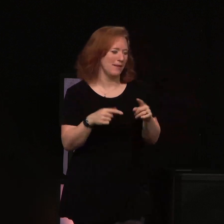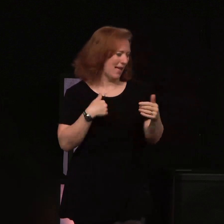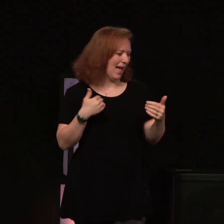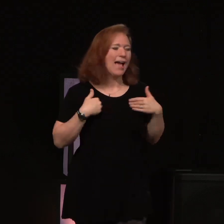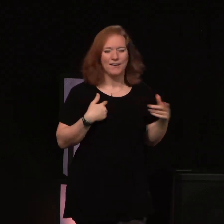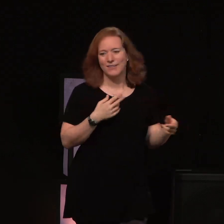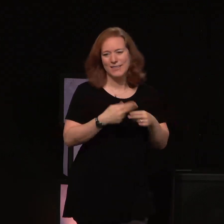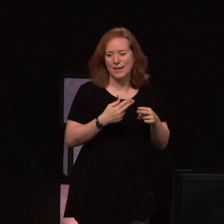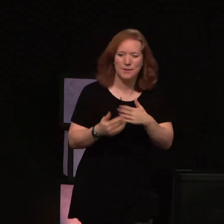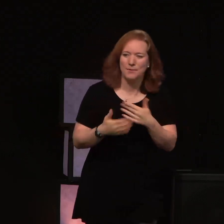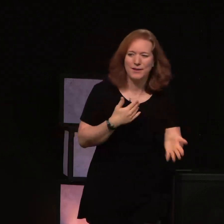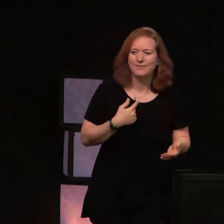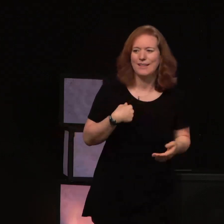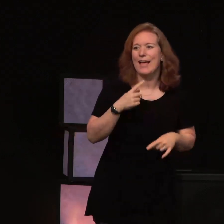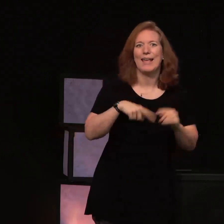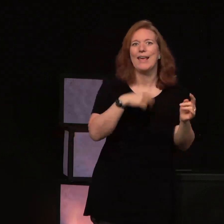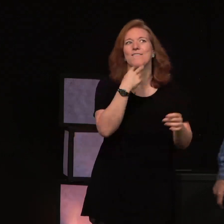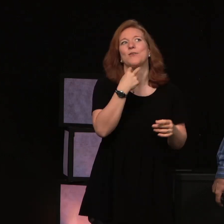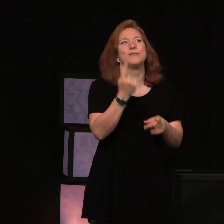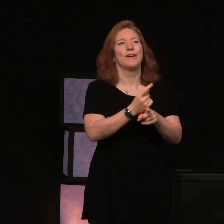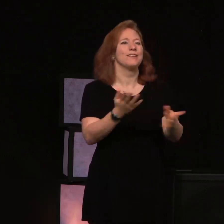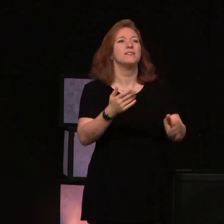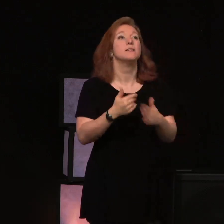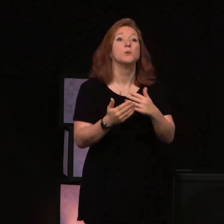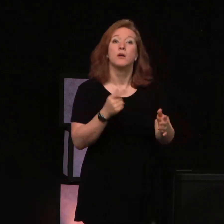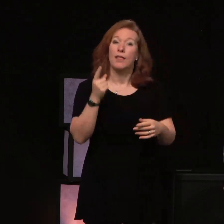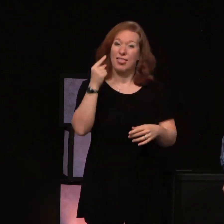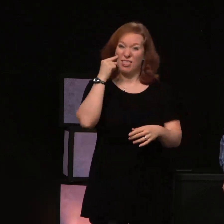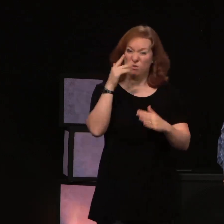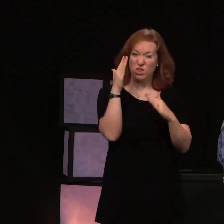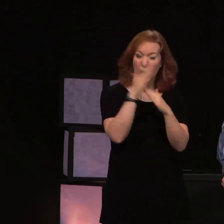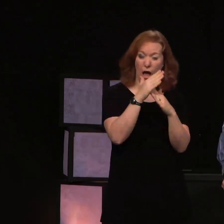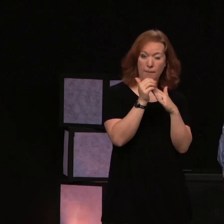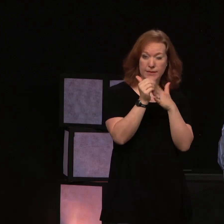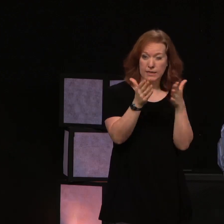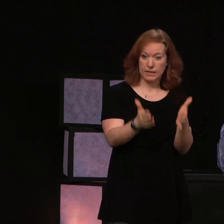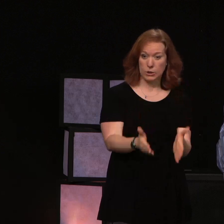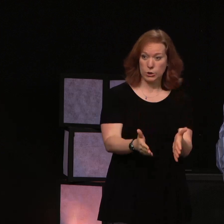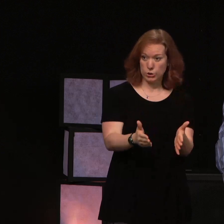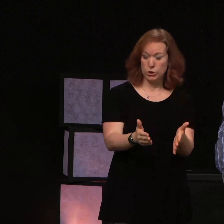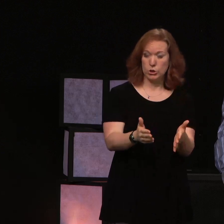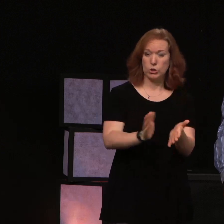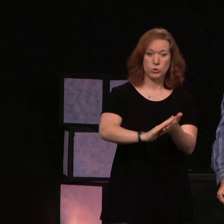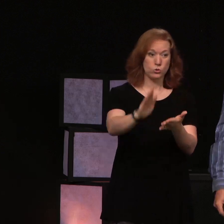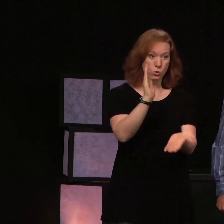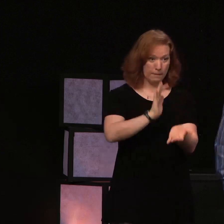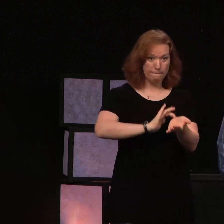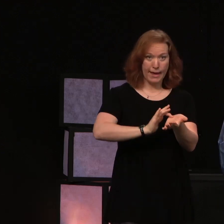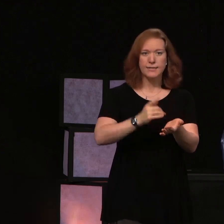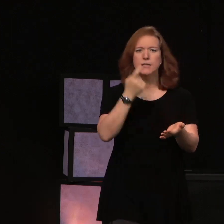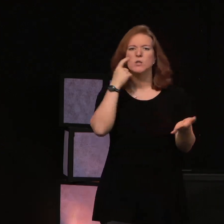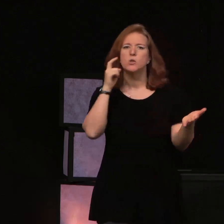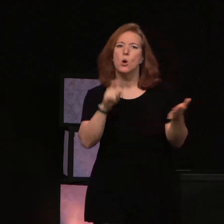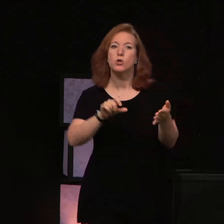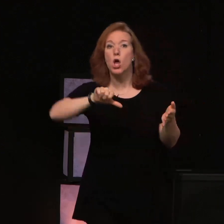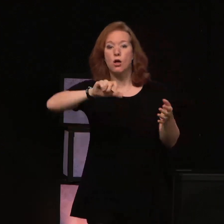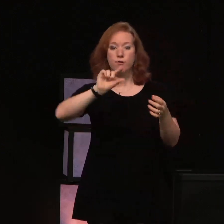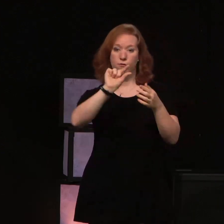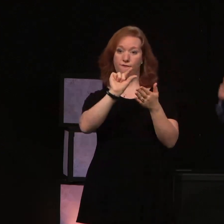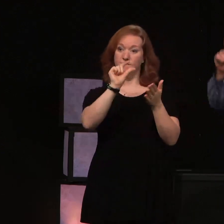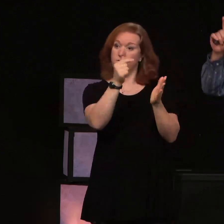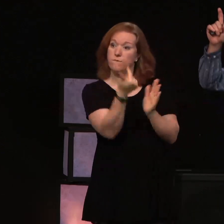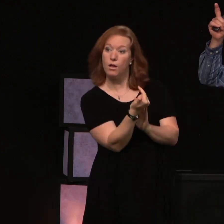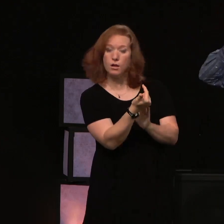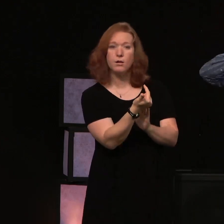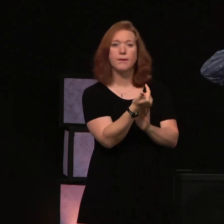here. But they think that's who was on there. One of the top leaders of that school of medicine. And notice that on the other side it has